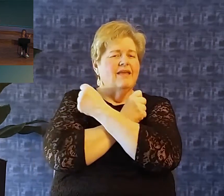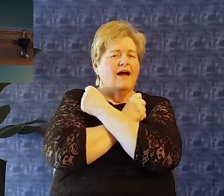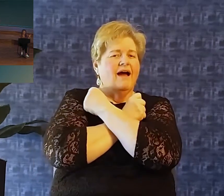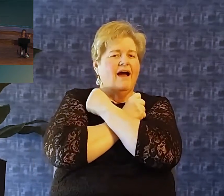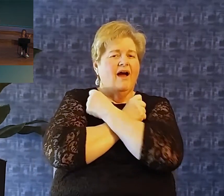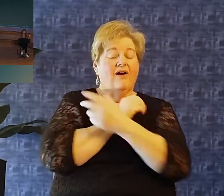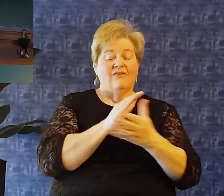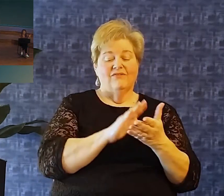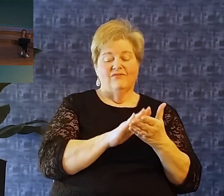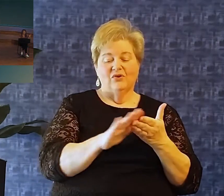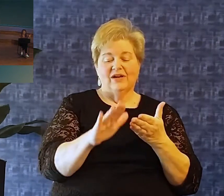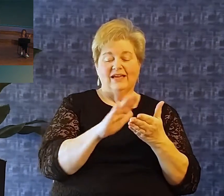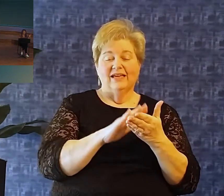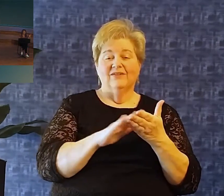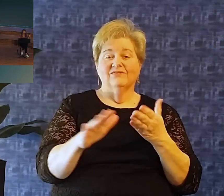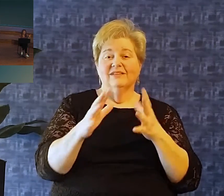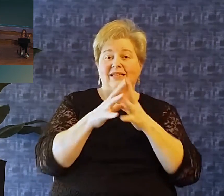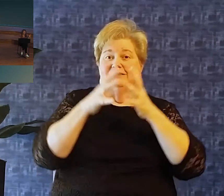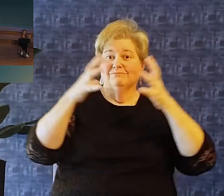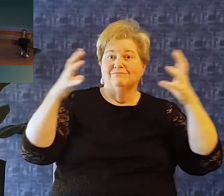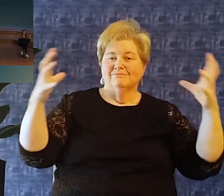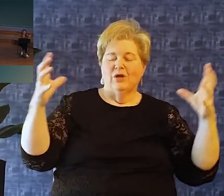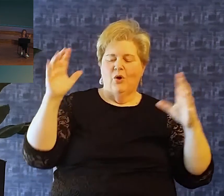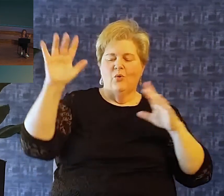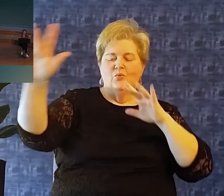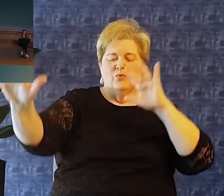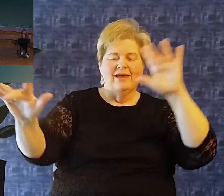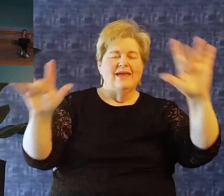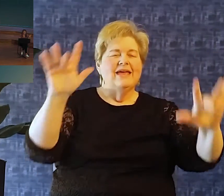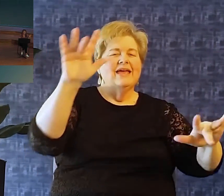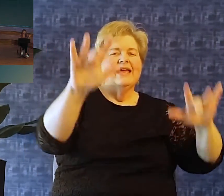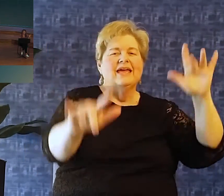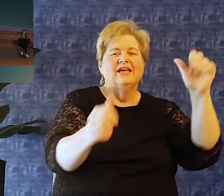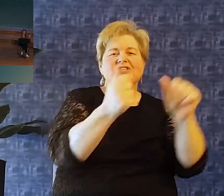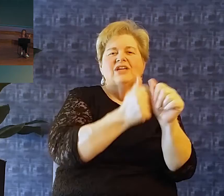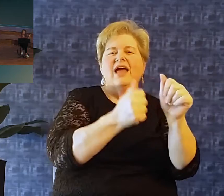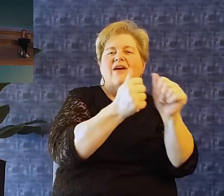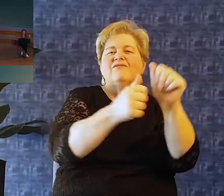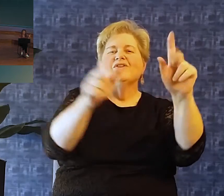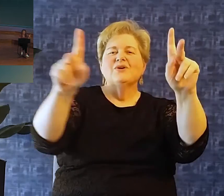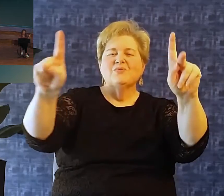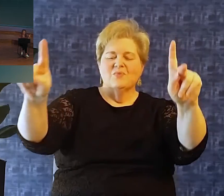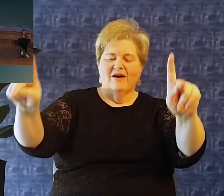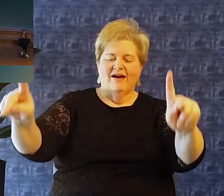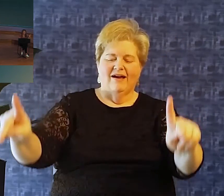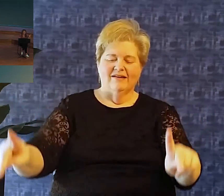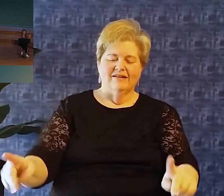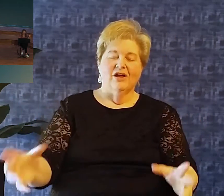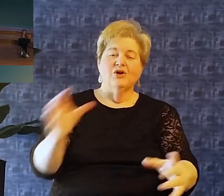Love, forgiveness, vast and boundless